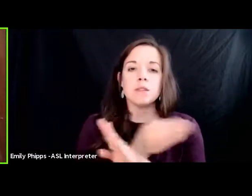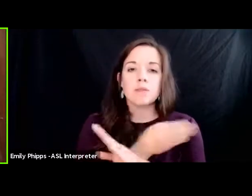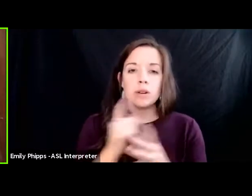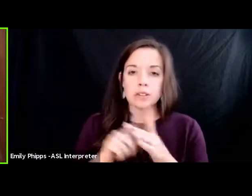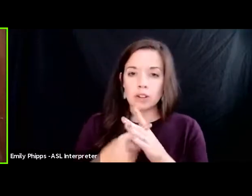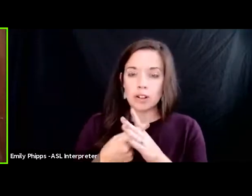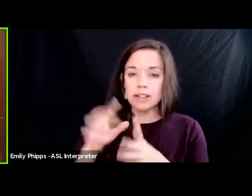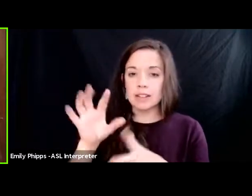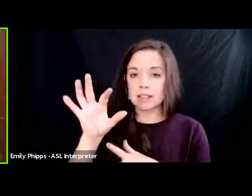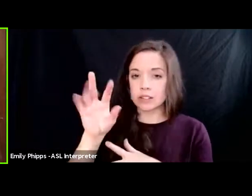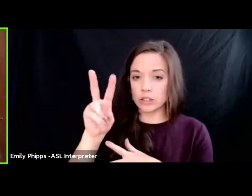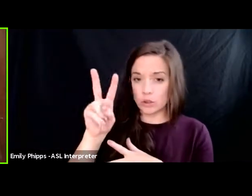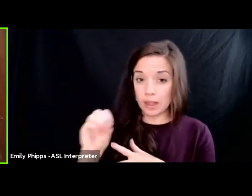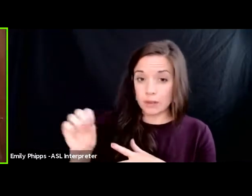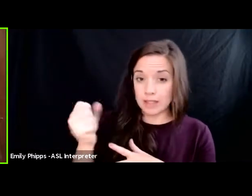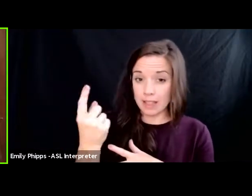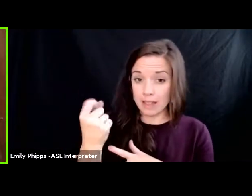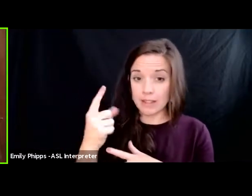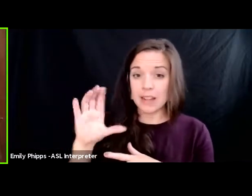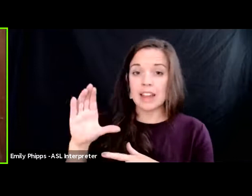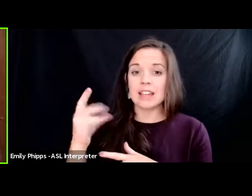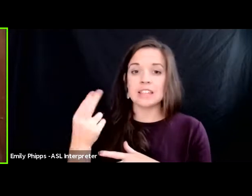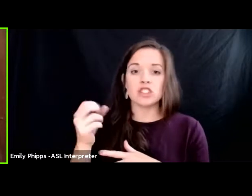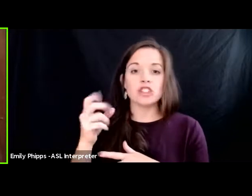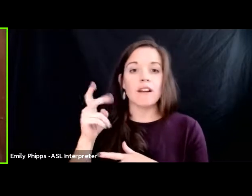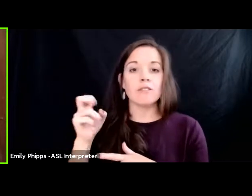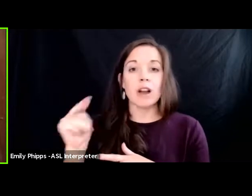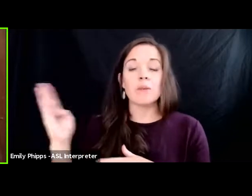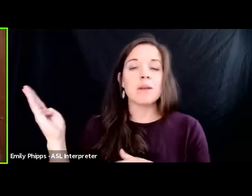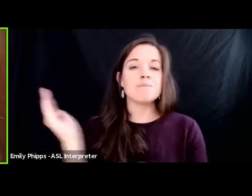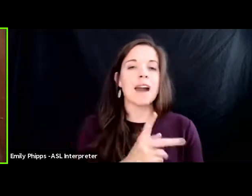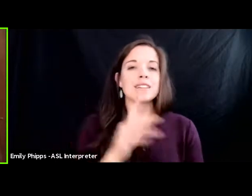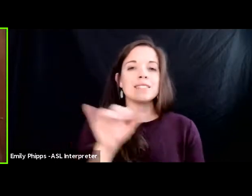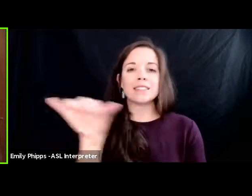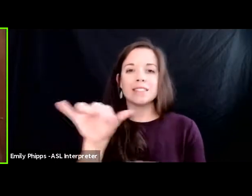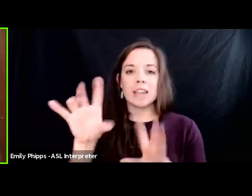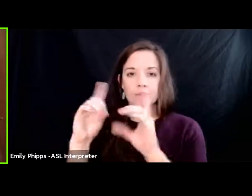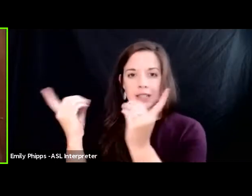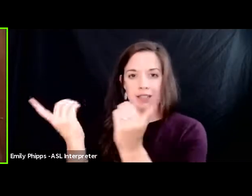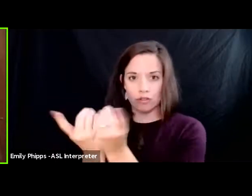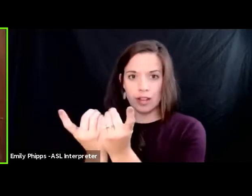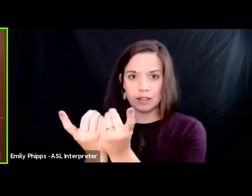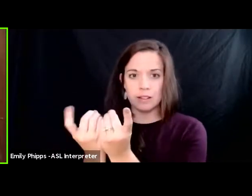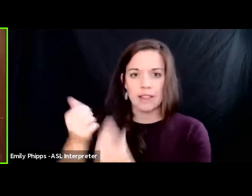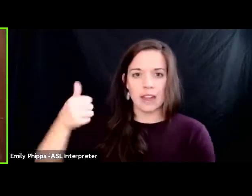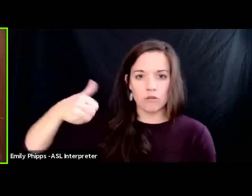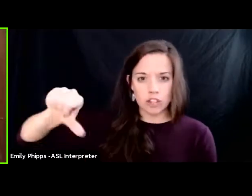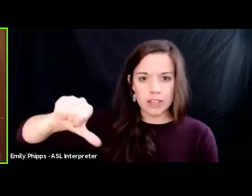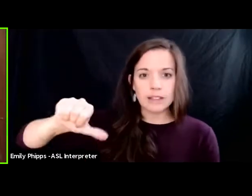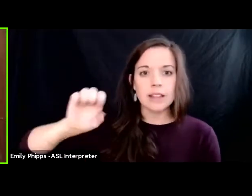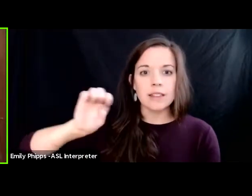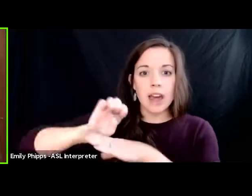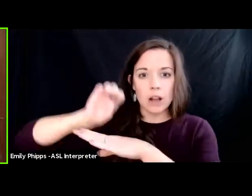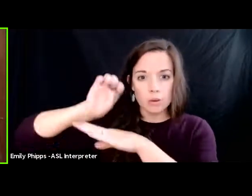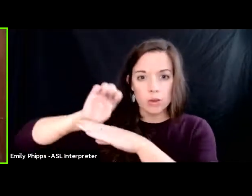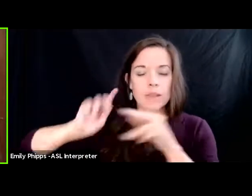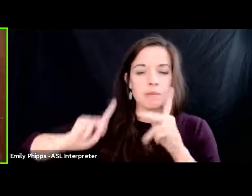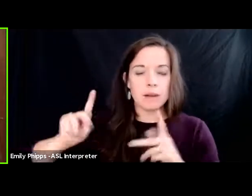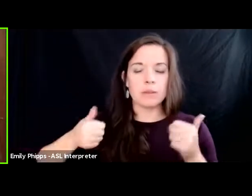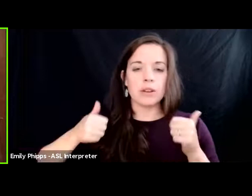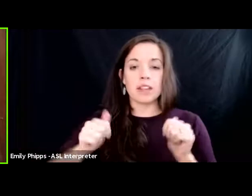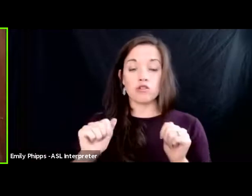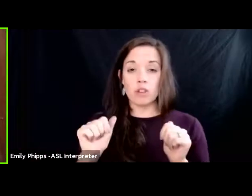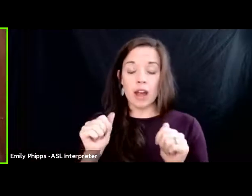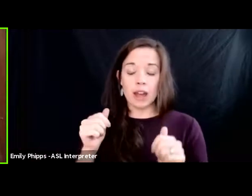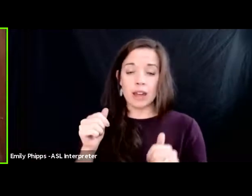chevron went back to the very same district in new york that have rejected the ecuadorians when they sought to sue texaco